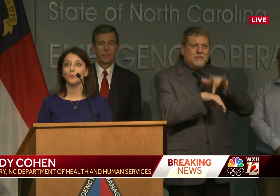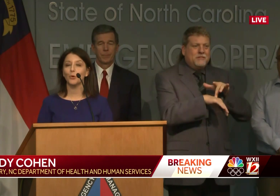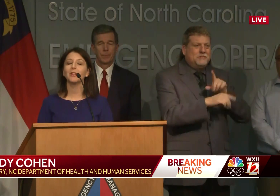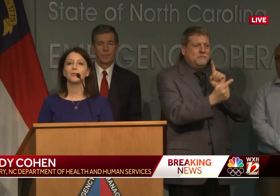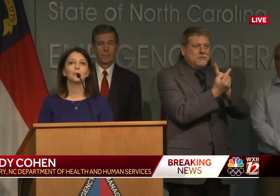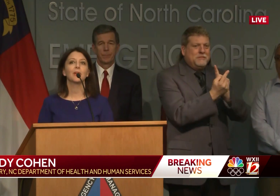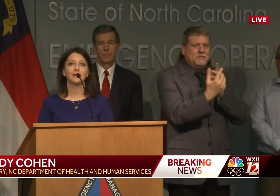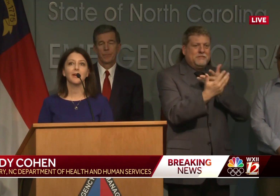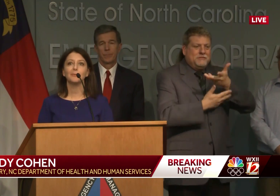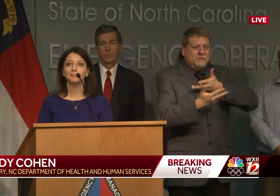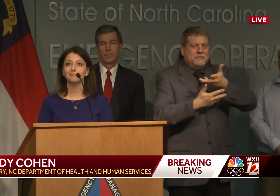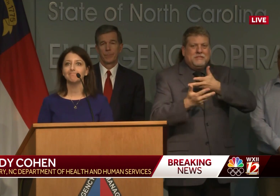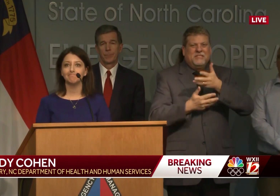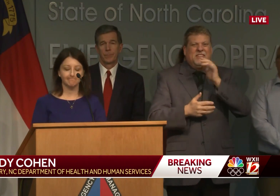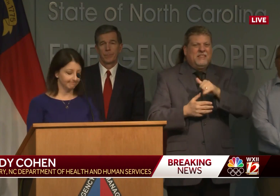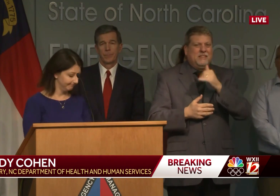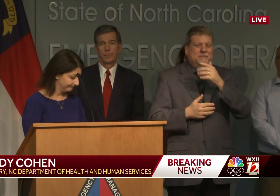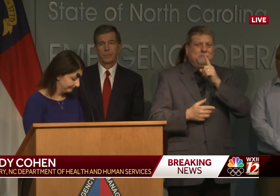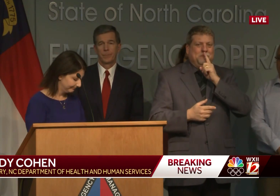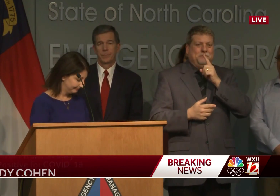working through that now.